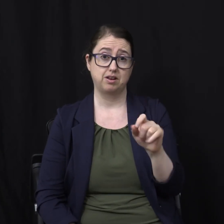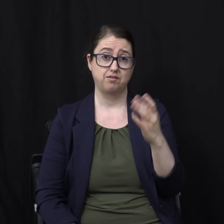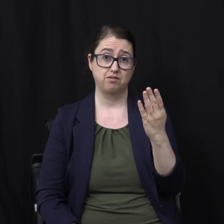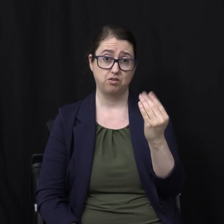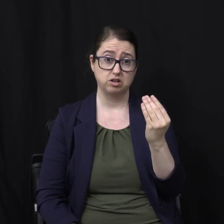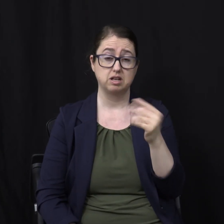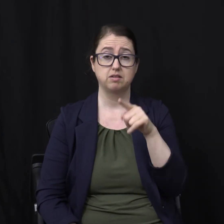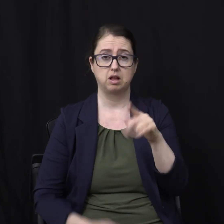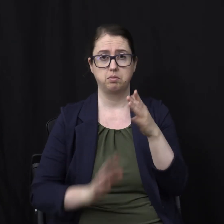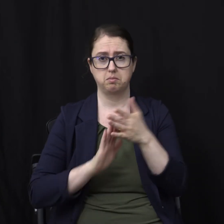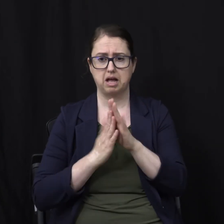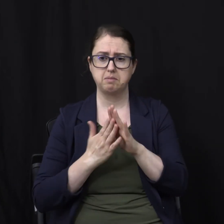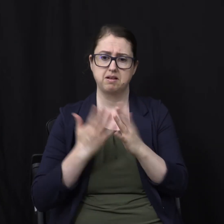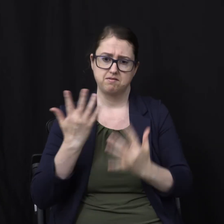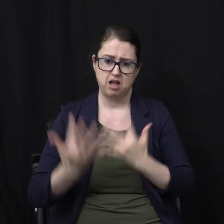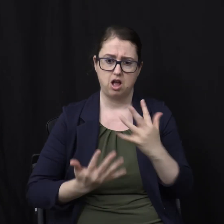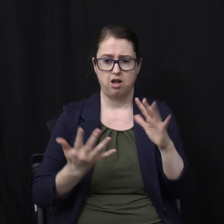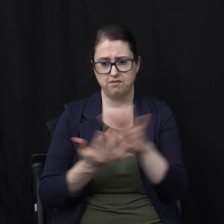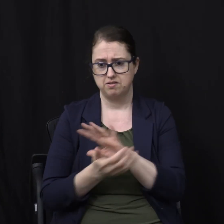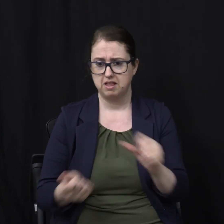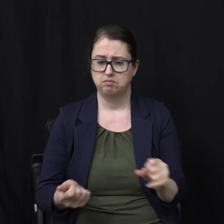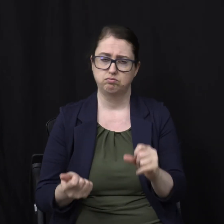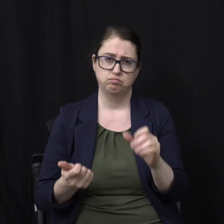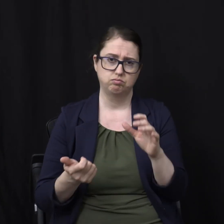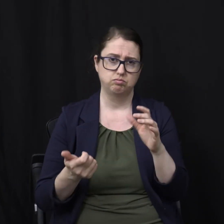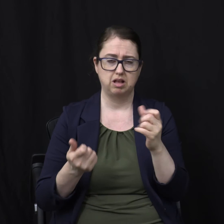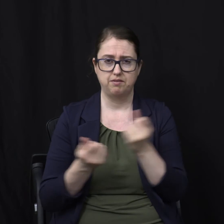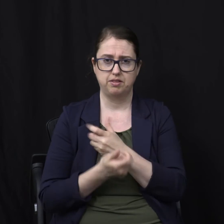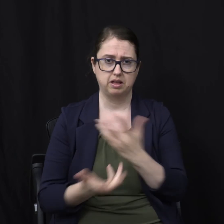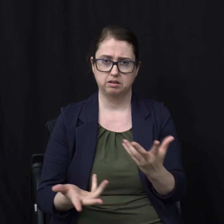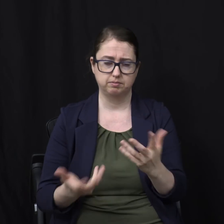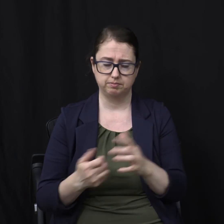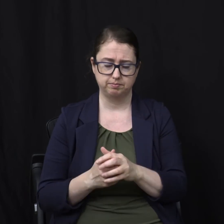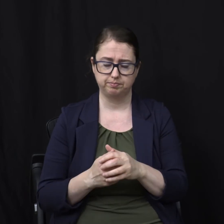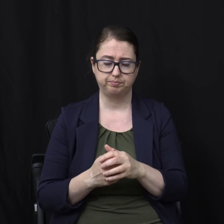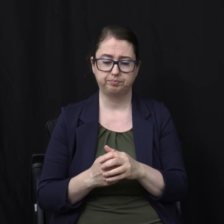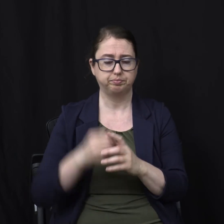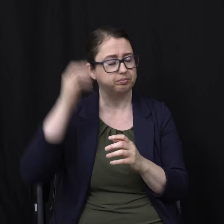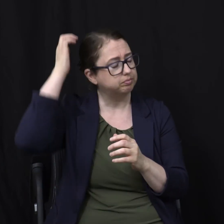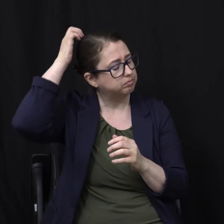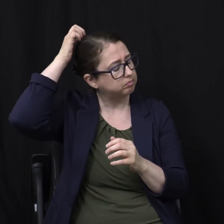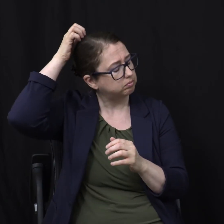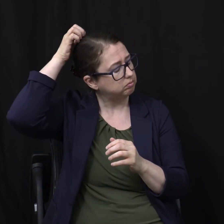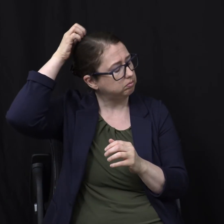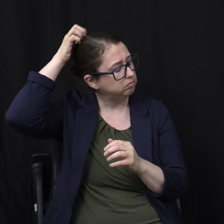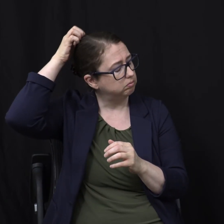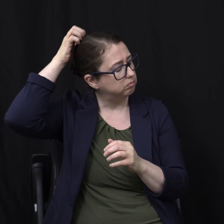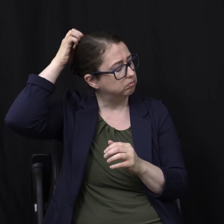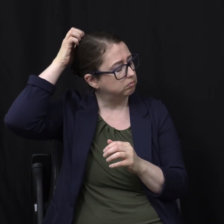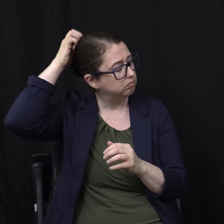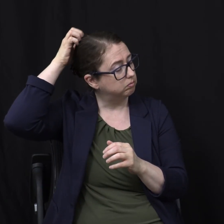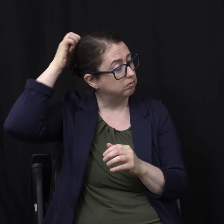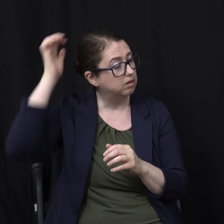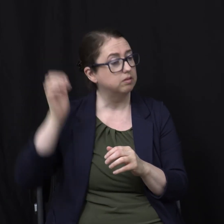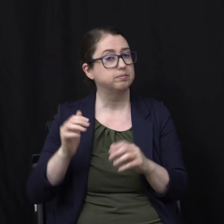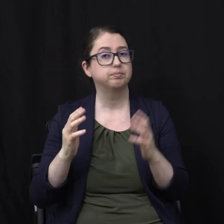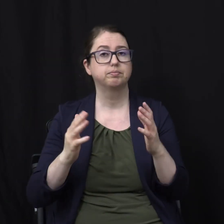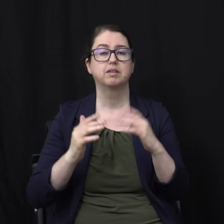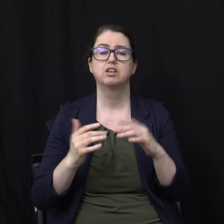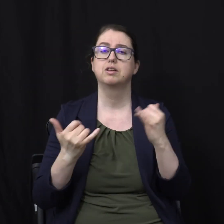be as stubble The fire will burn them up Echoing Malachi chapter 4 Verses 1 through 3 Now you're going